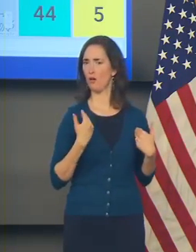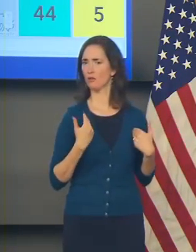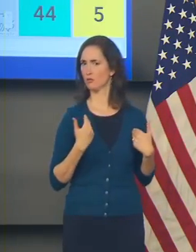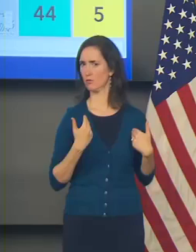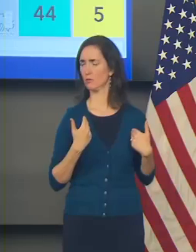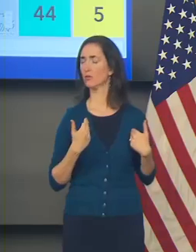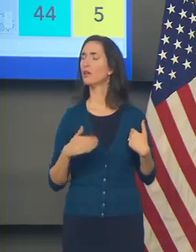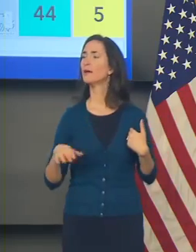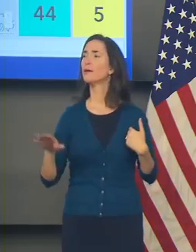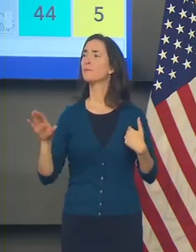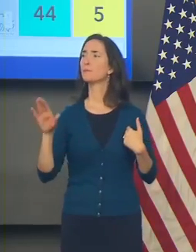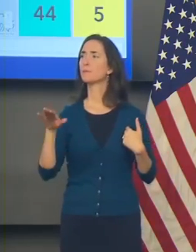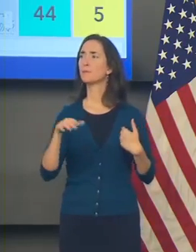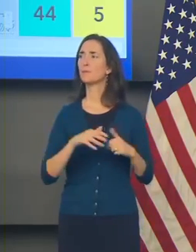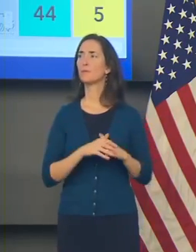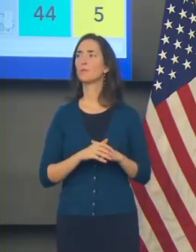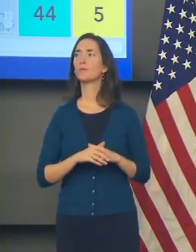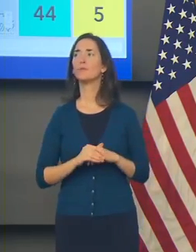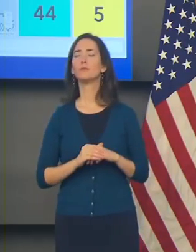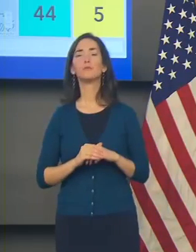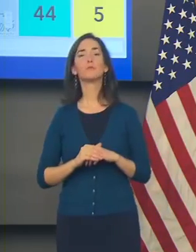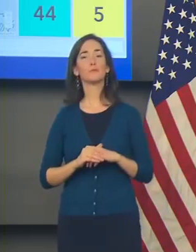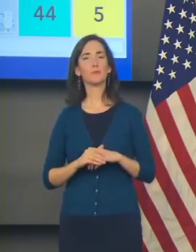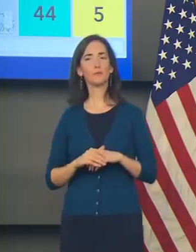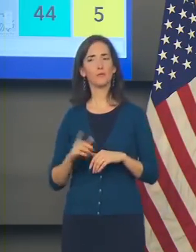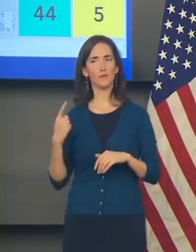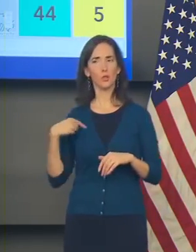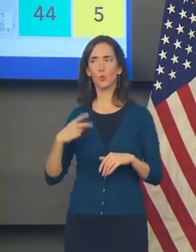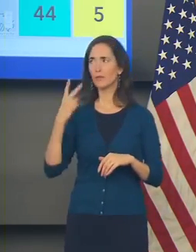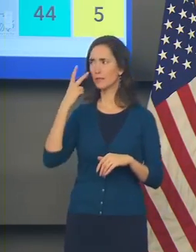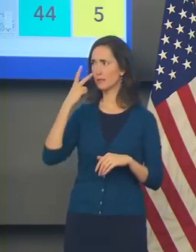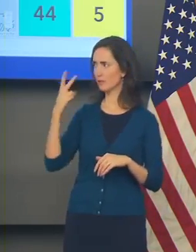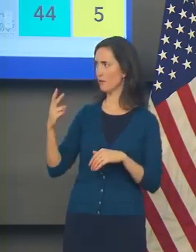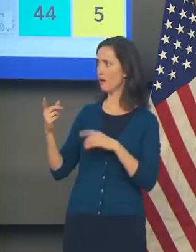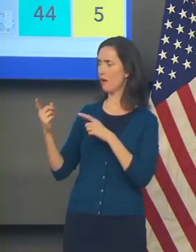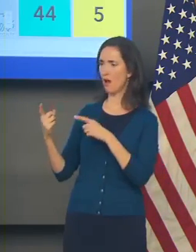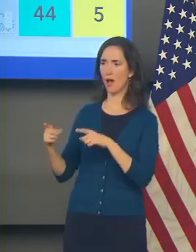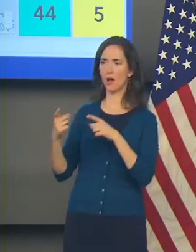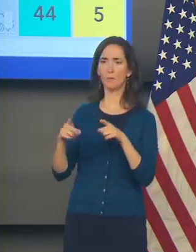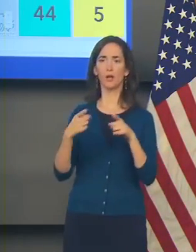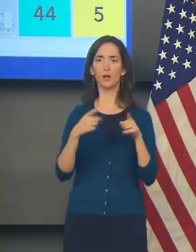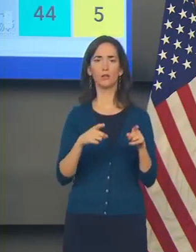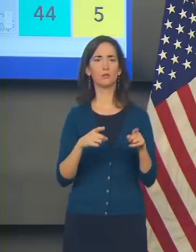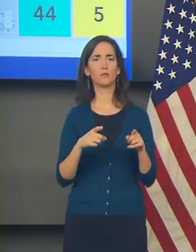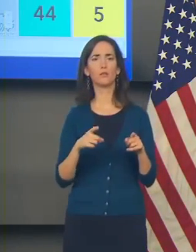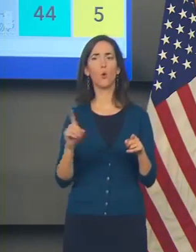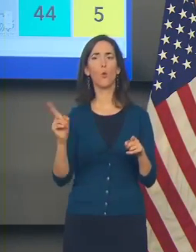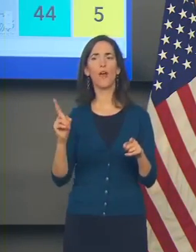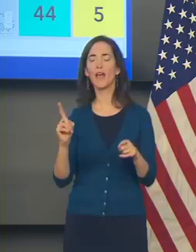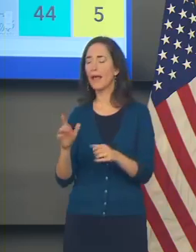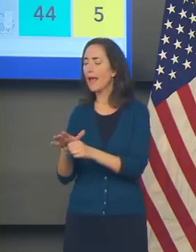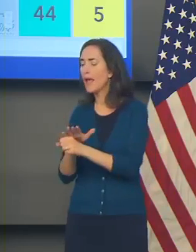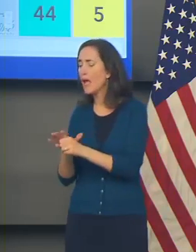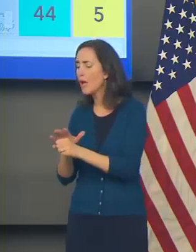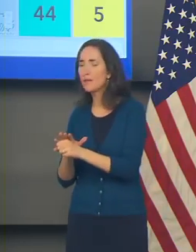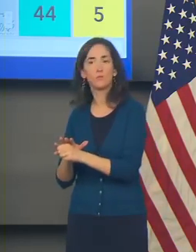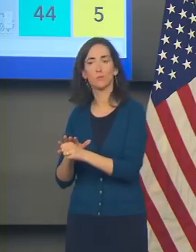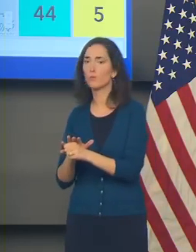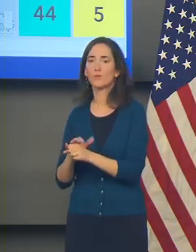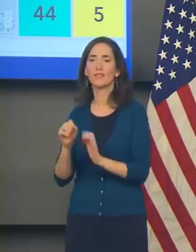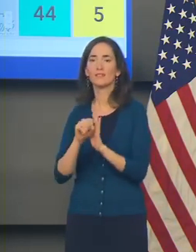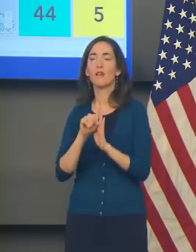by the way, the trends that we are seeing aren't just happening in certain places in our state. We're all over the state in every region